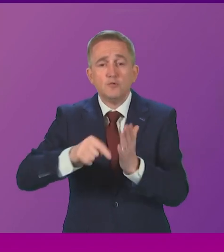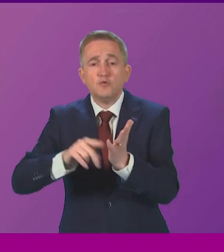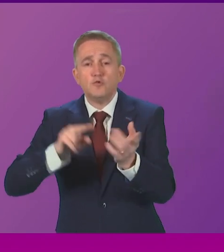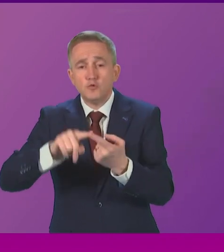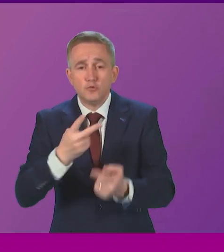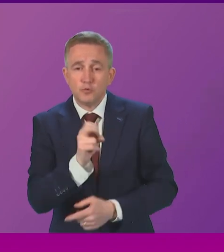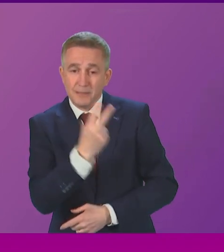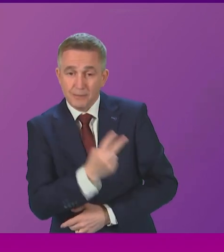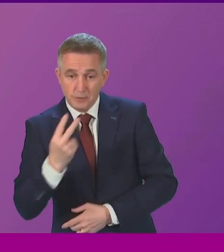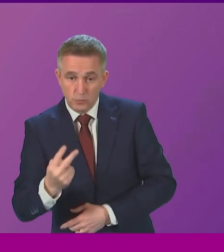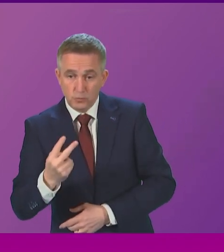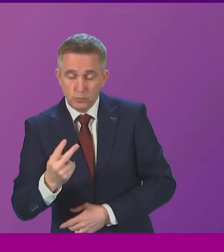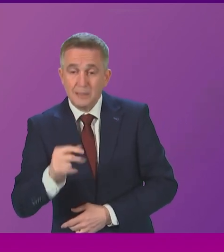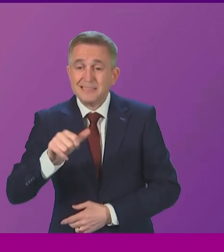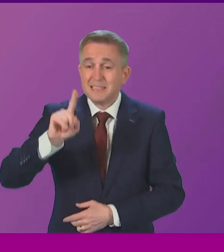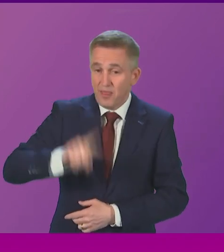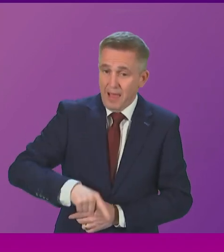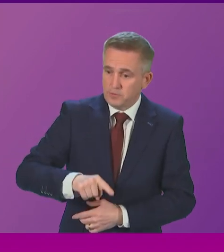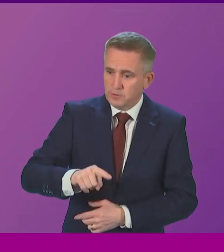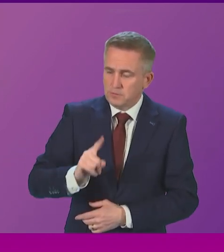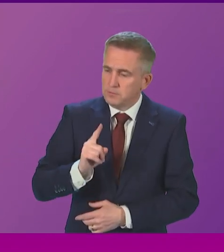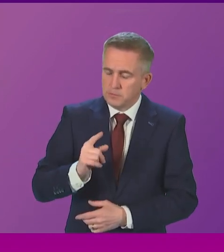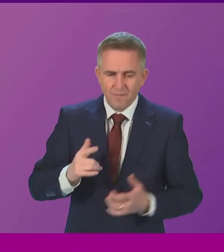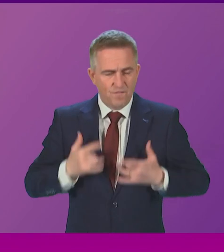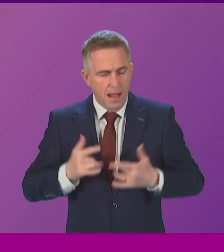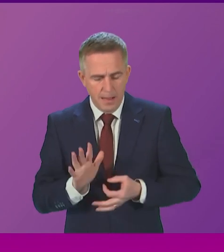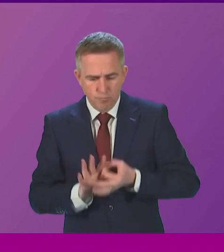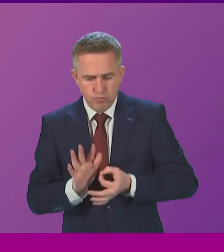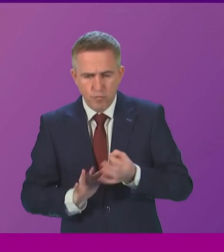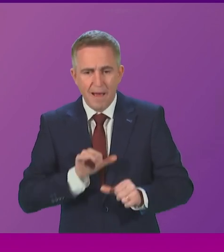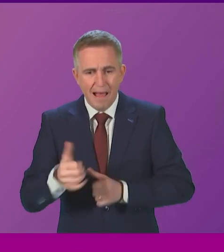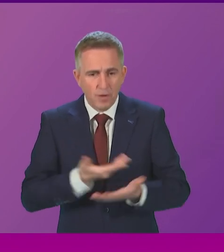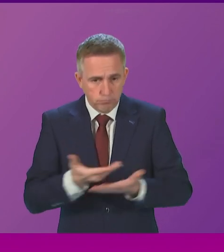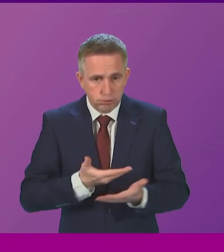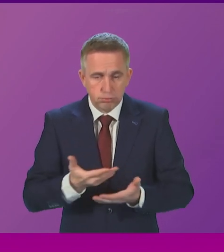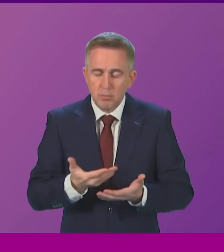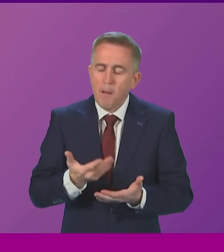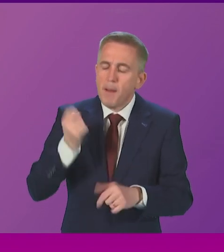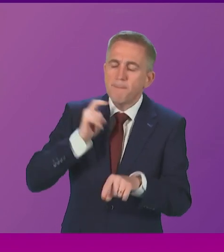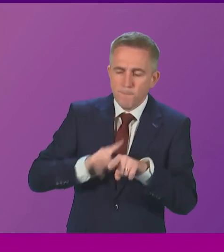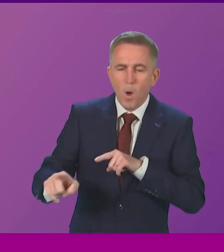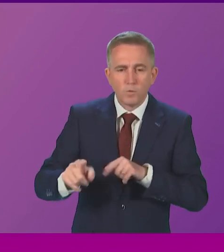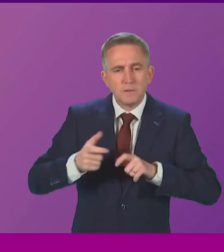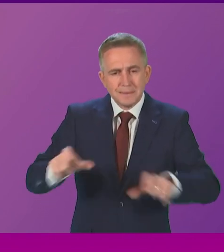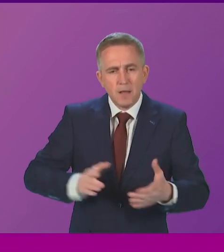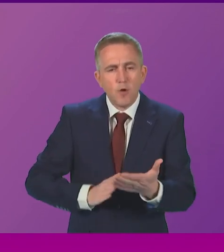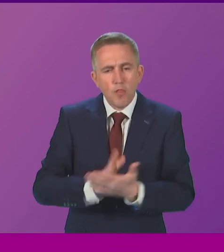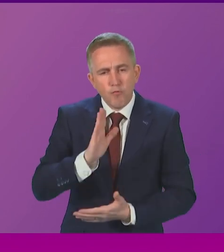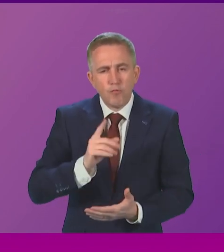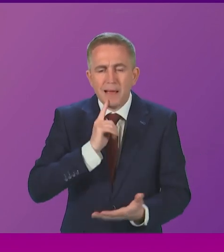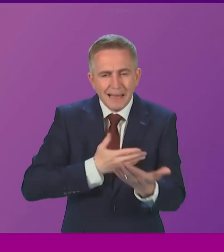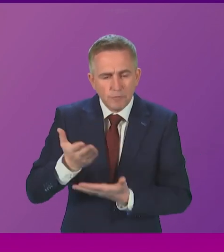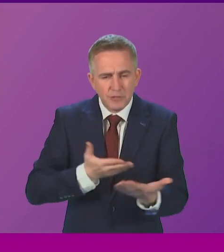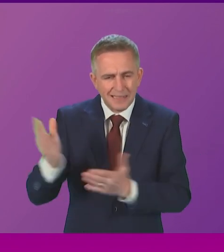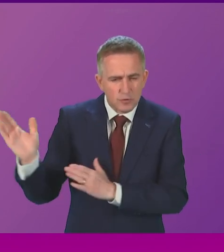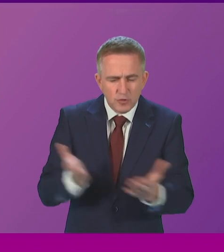over 6,000 of those young people reporting improved outcomes, with the majority of remaining young people still accessing the service and with their outcomes to